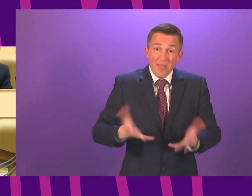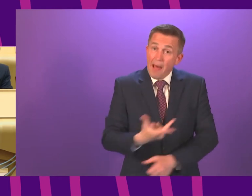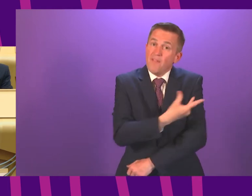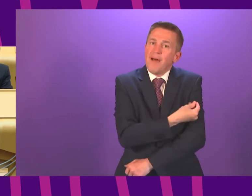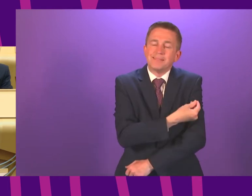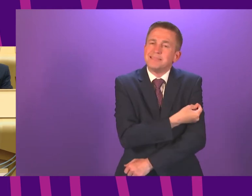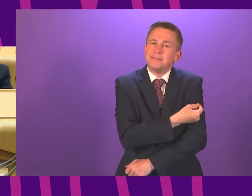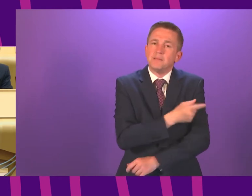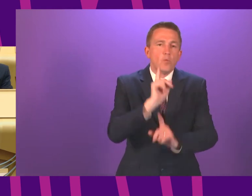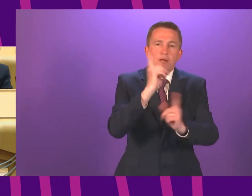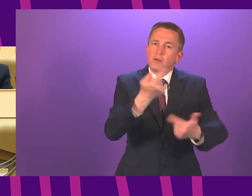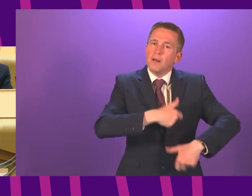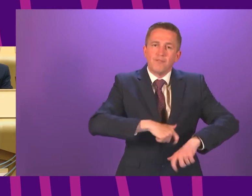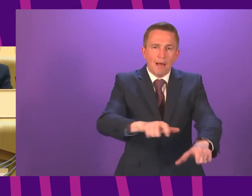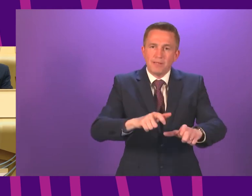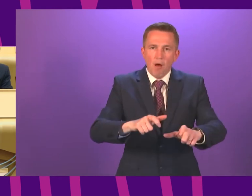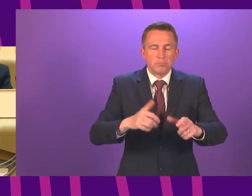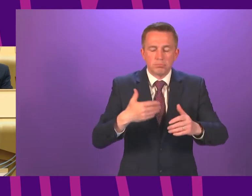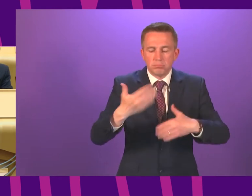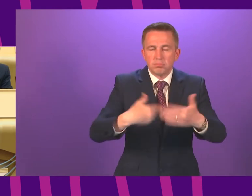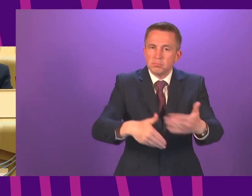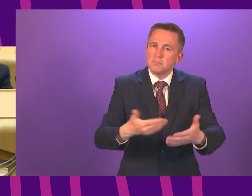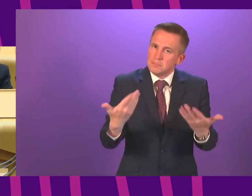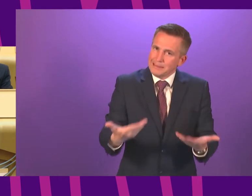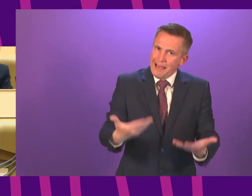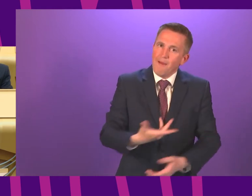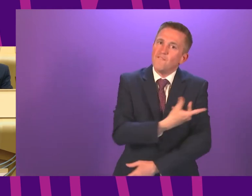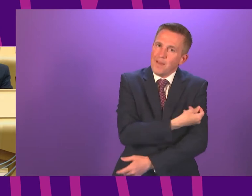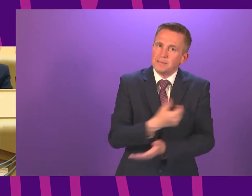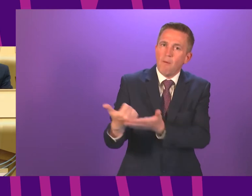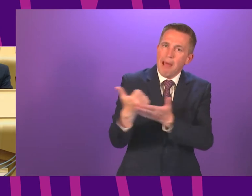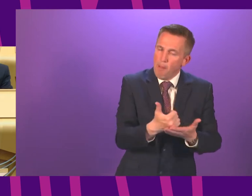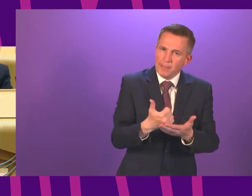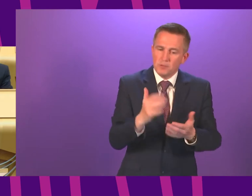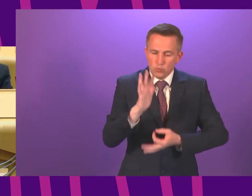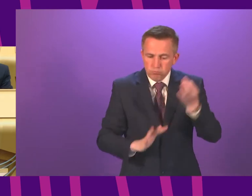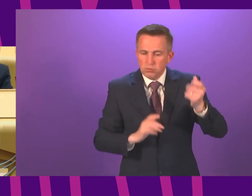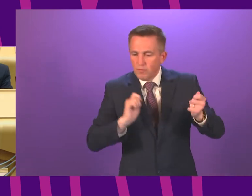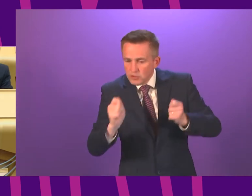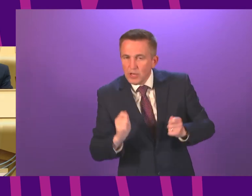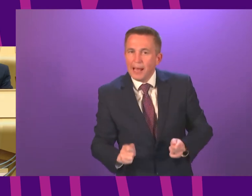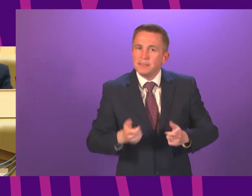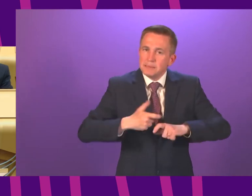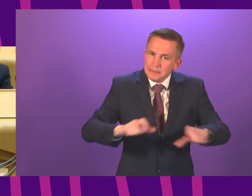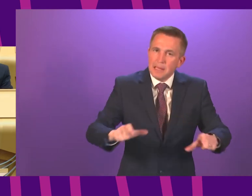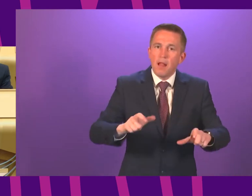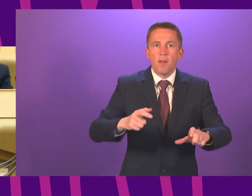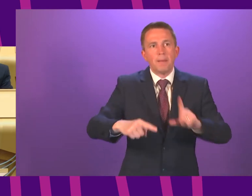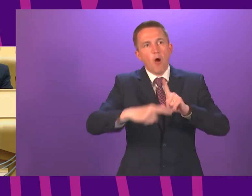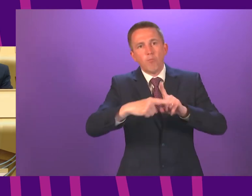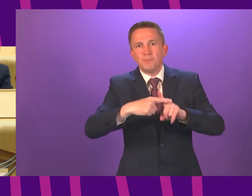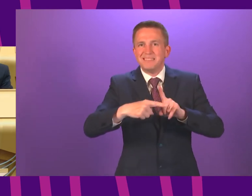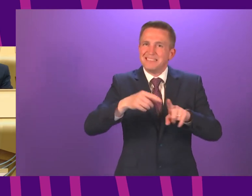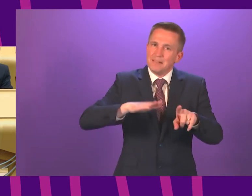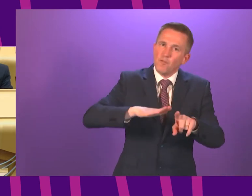impossible on case numbers like these. But the vaccines are changing the game and that means we can still be optimistic, very